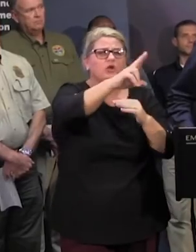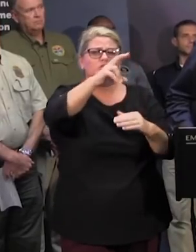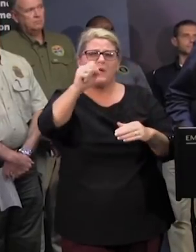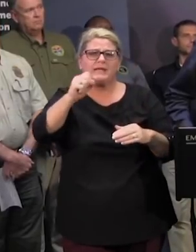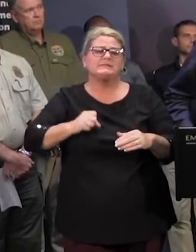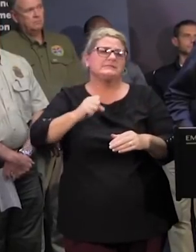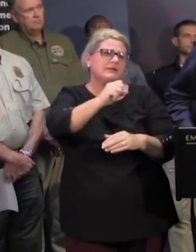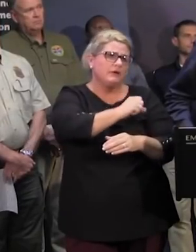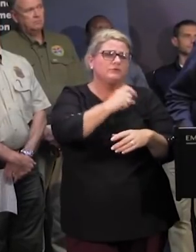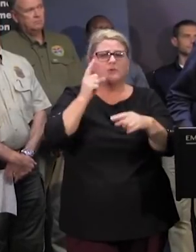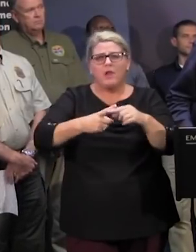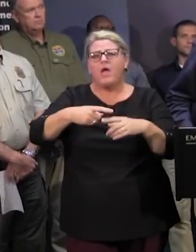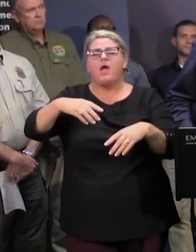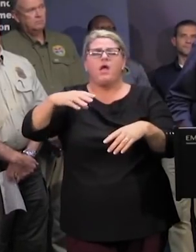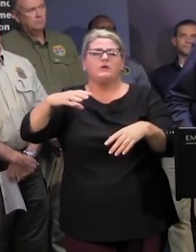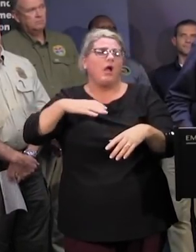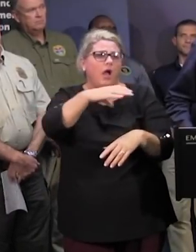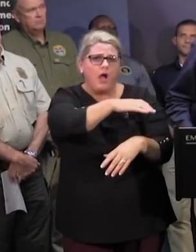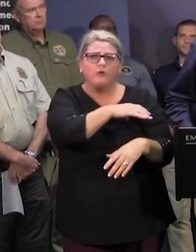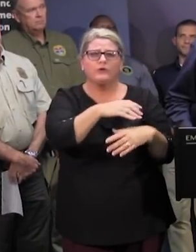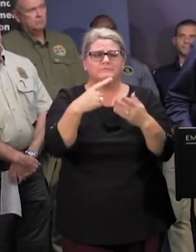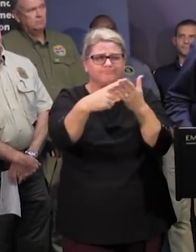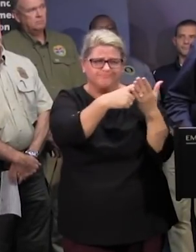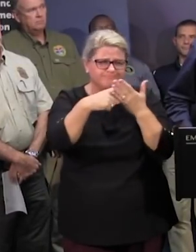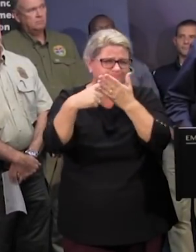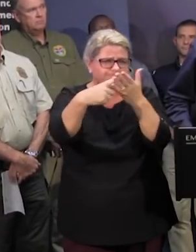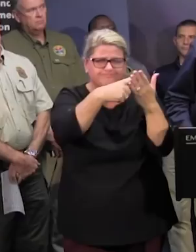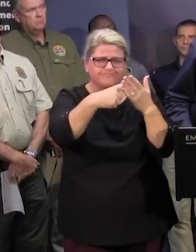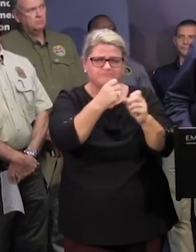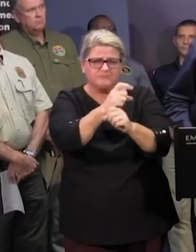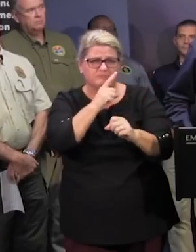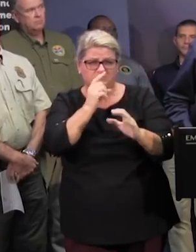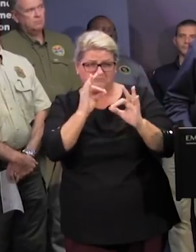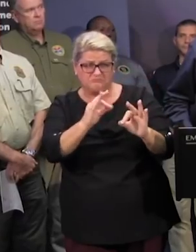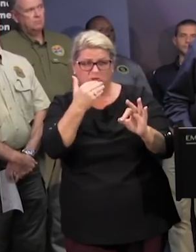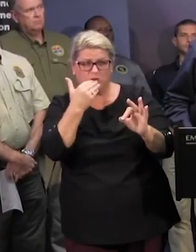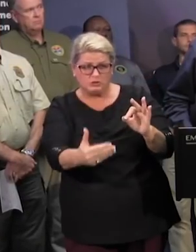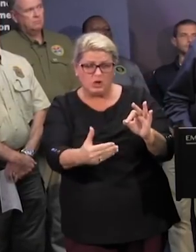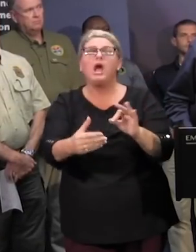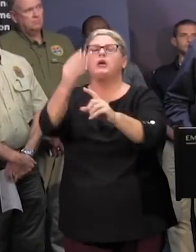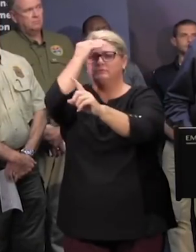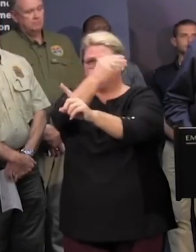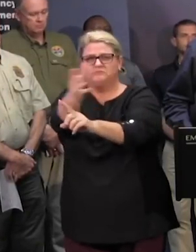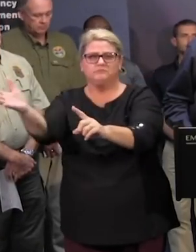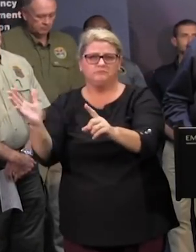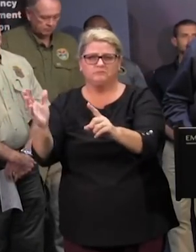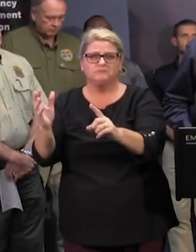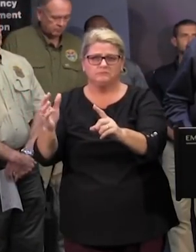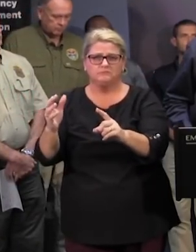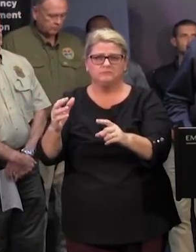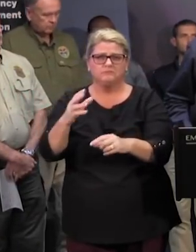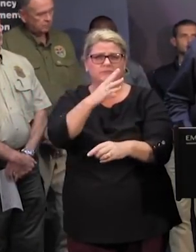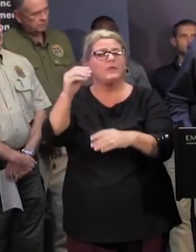and congressional delegation this has been a a full team effort by south carolina with of course the help of